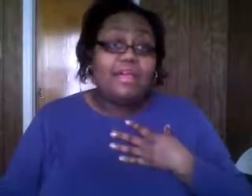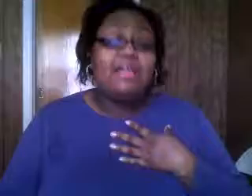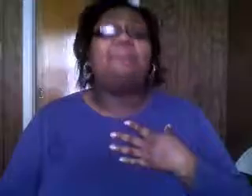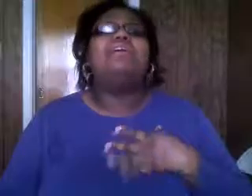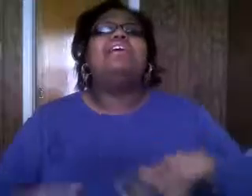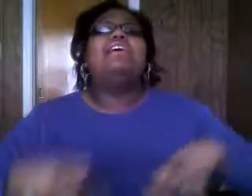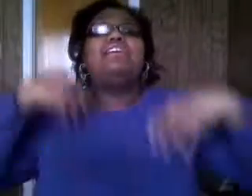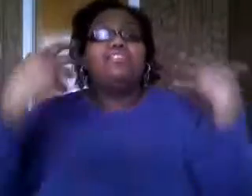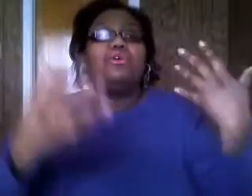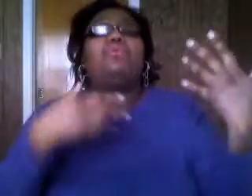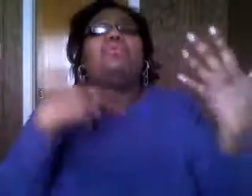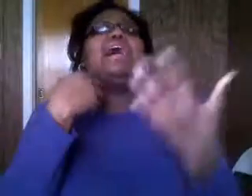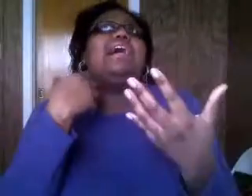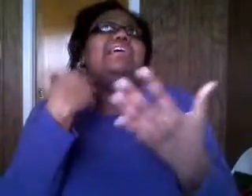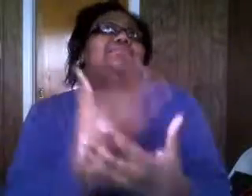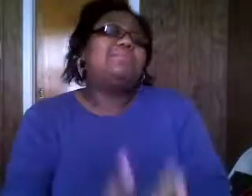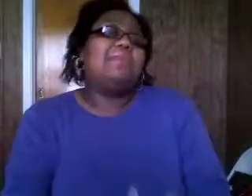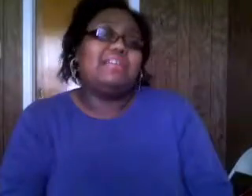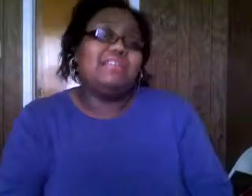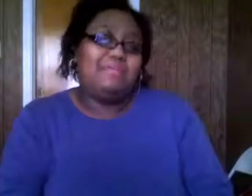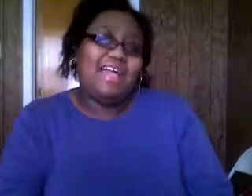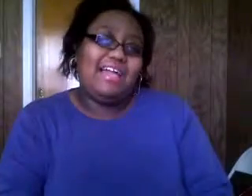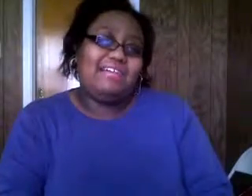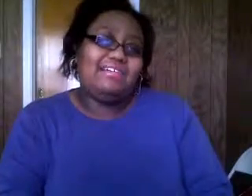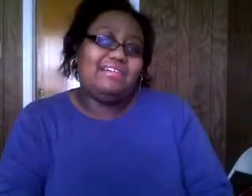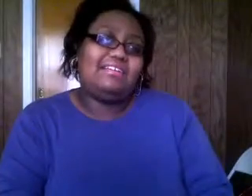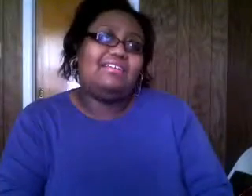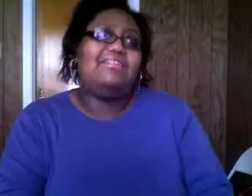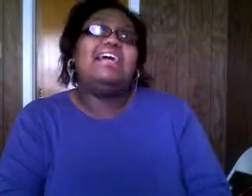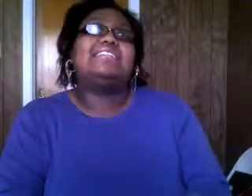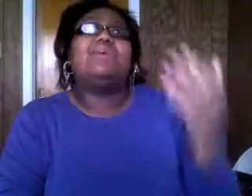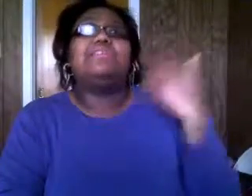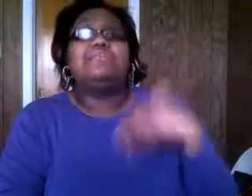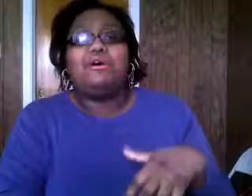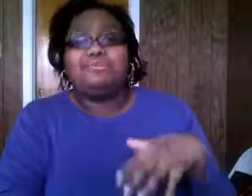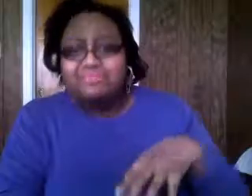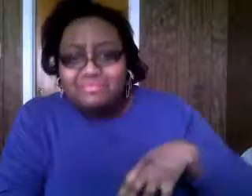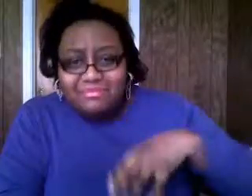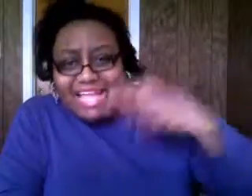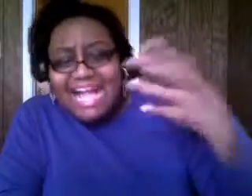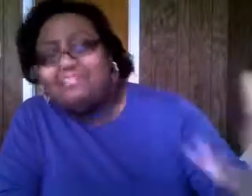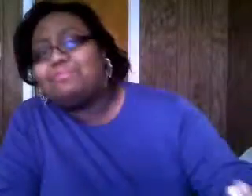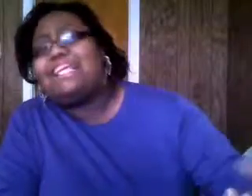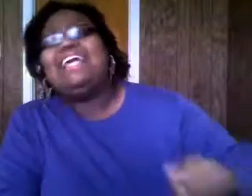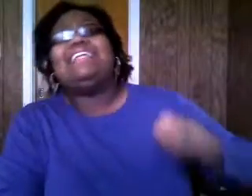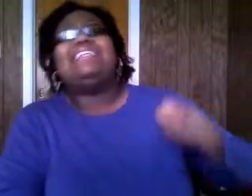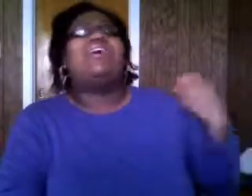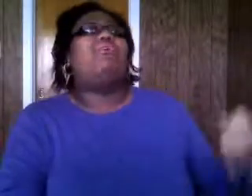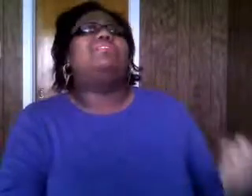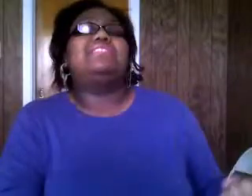but you know it's really about giving back you know it's not always about i've obtained all these